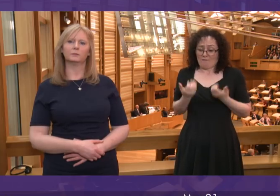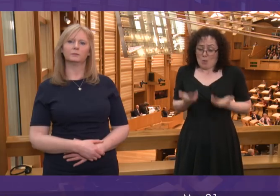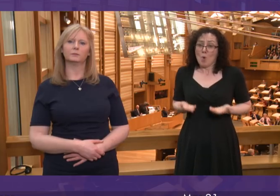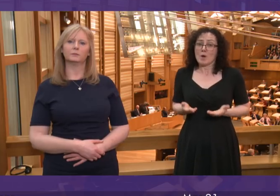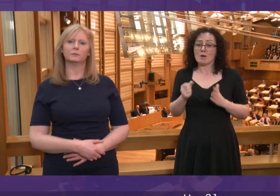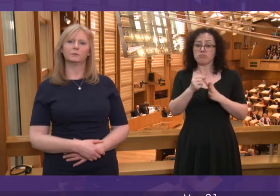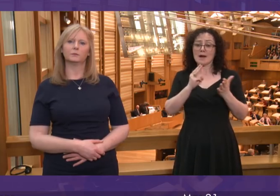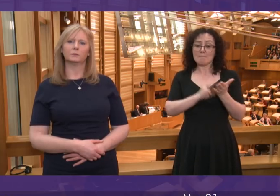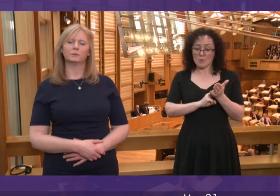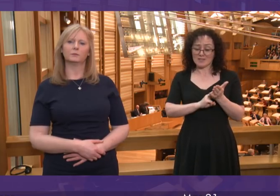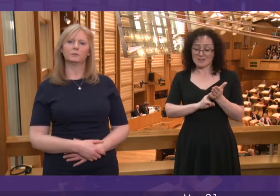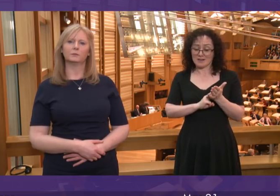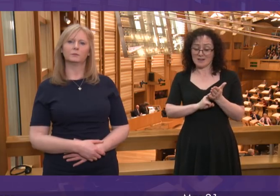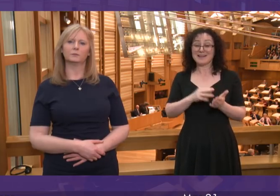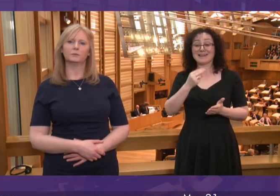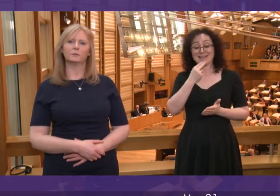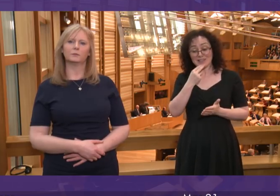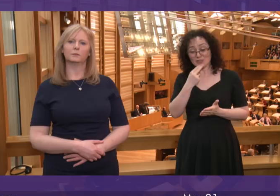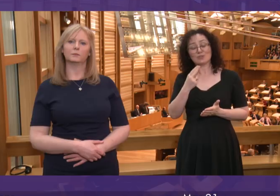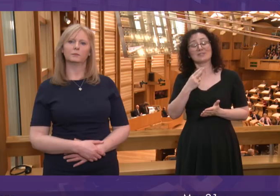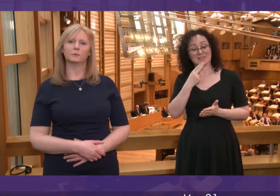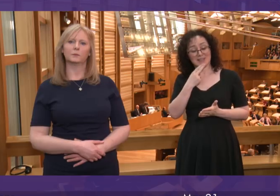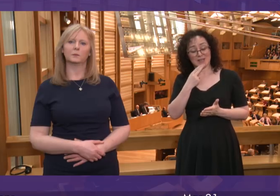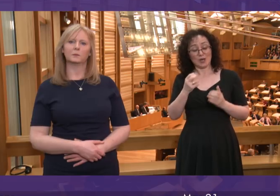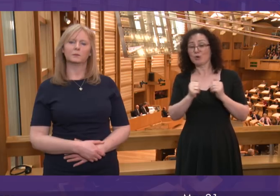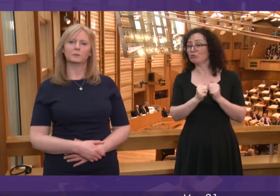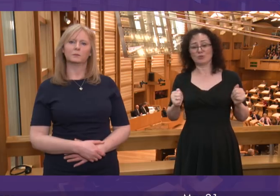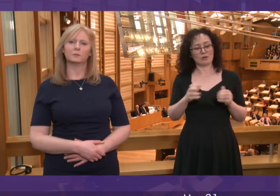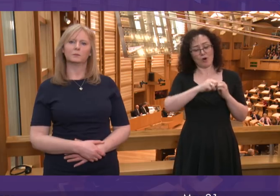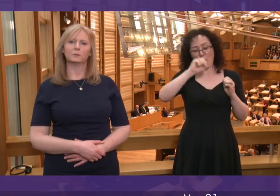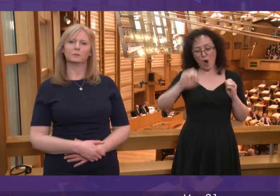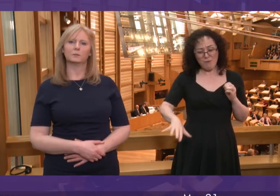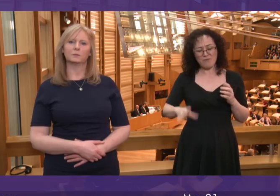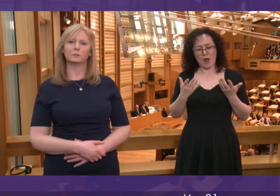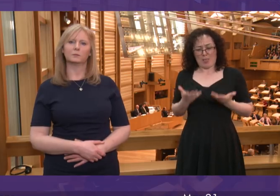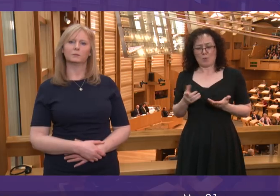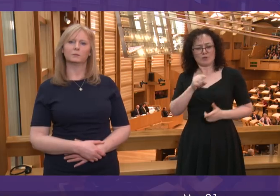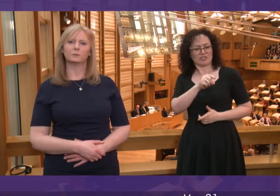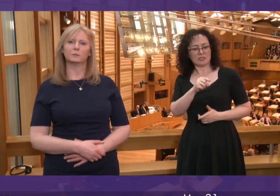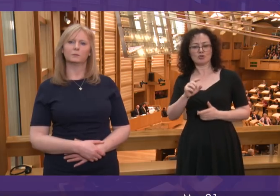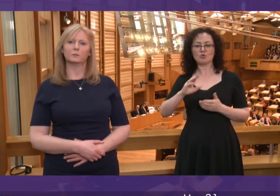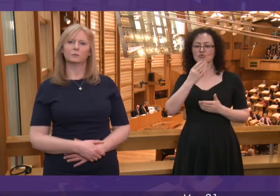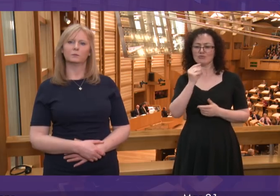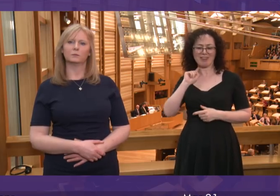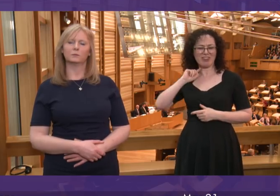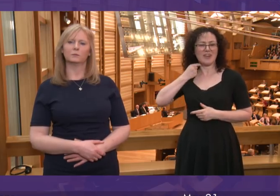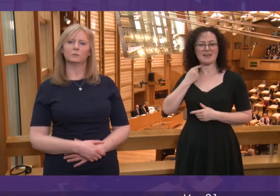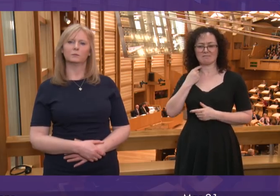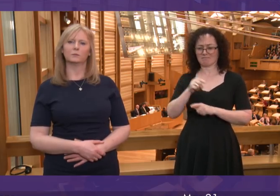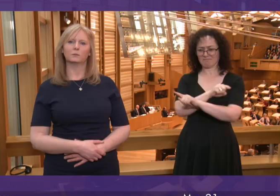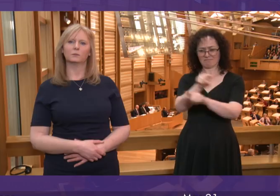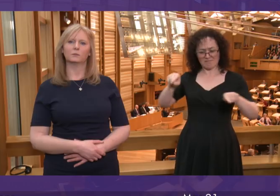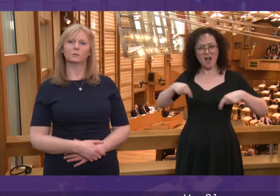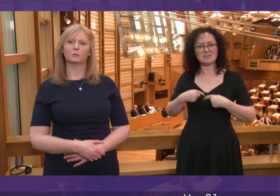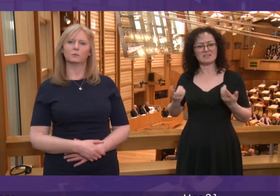takes a no-deal Brexit off the table instead of using it as a threat against her own citizens. Where party